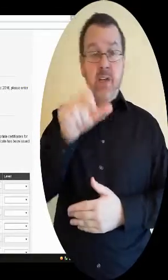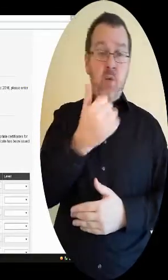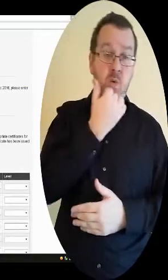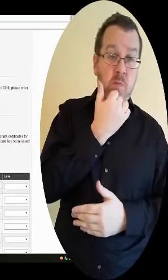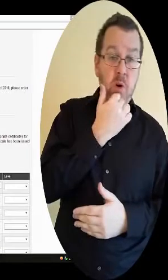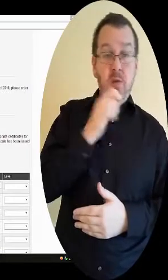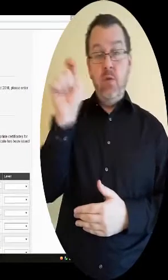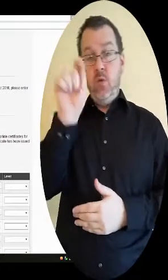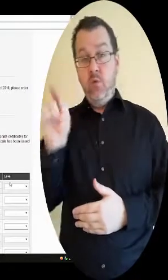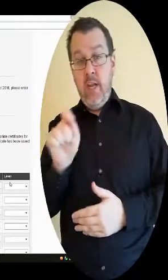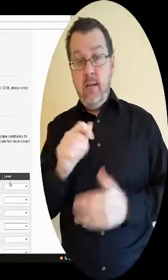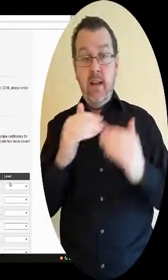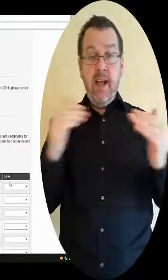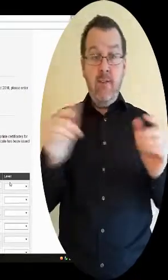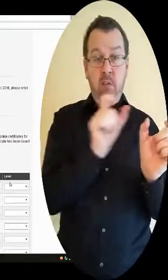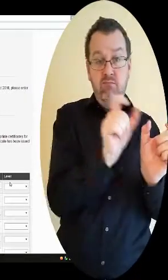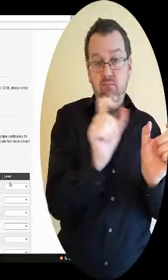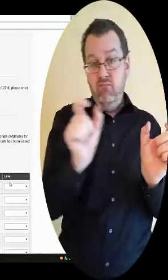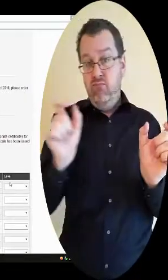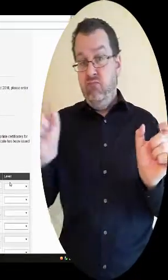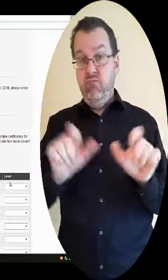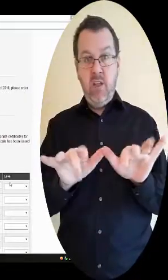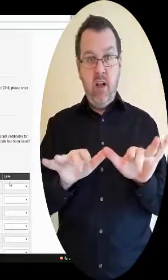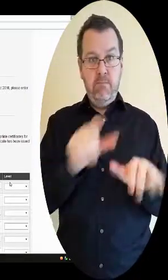Candidate Number, Subject and Level.